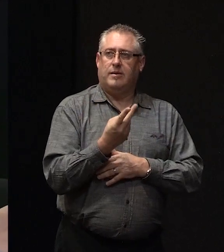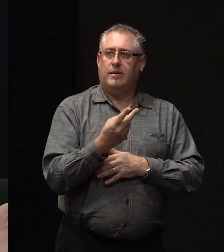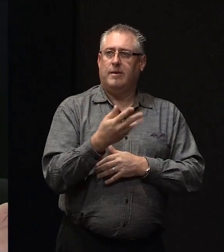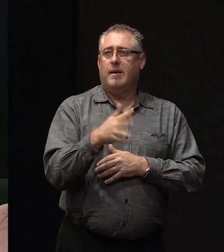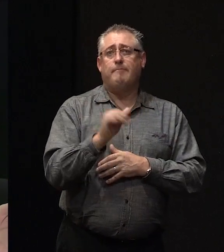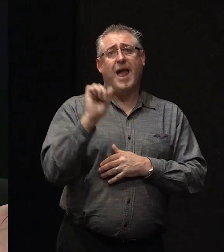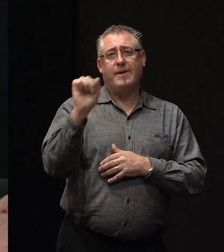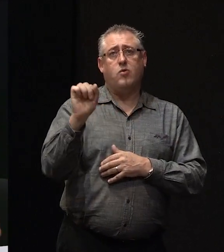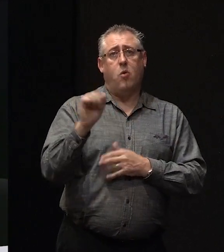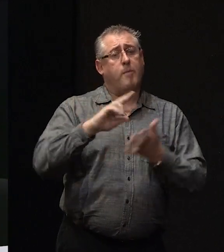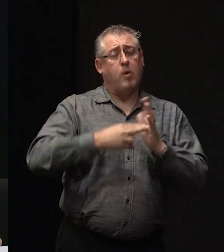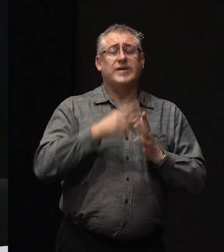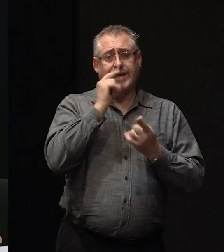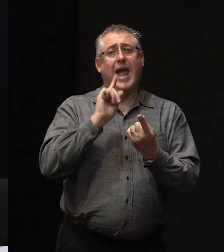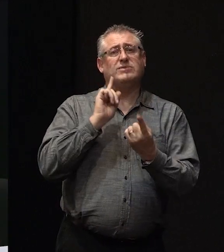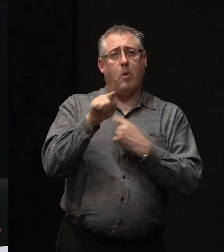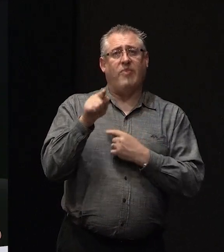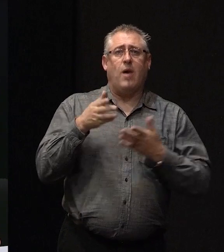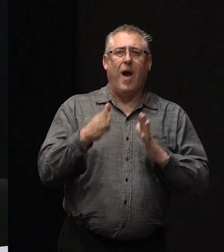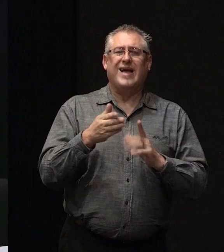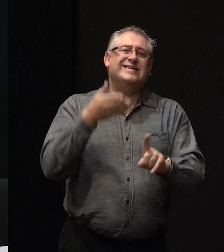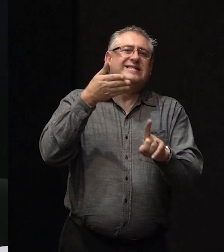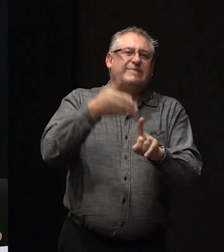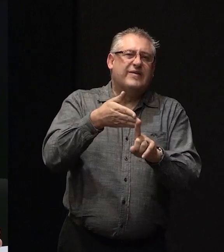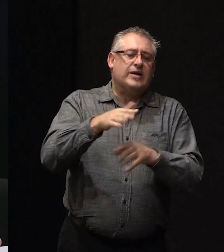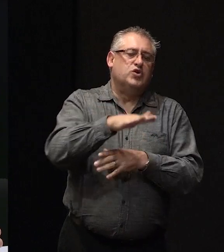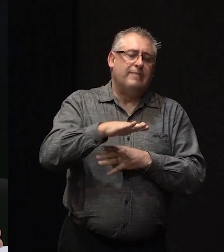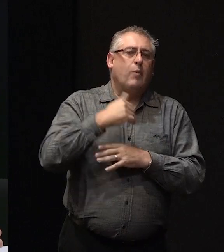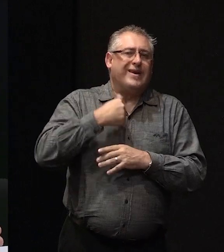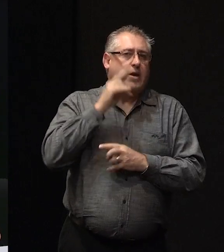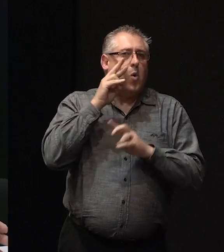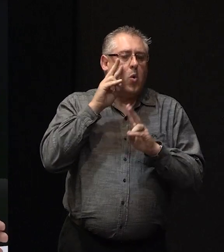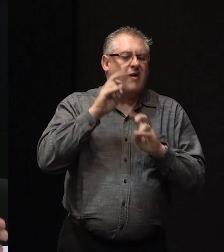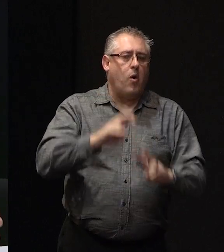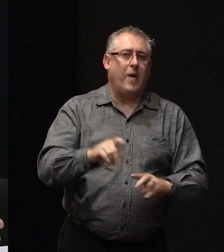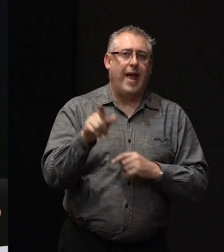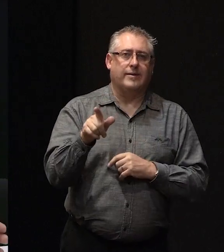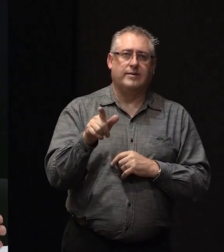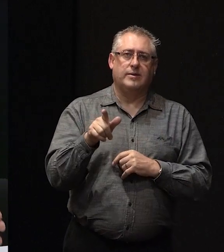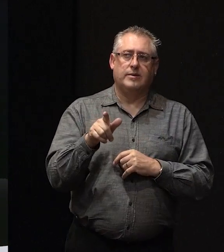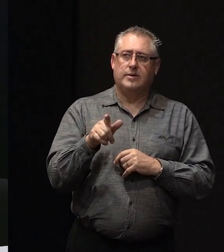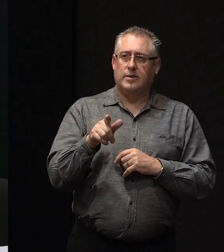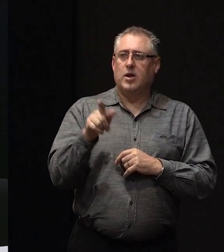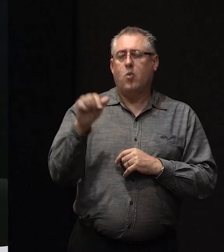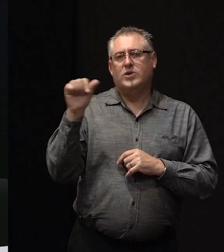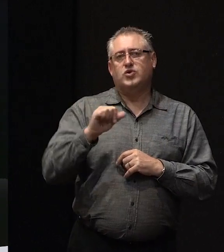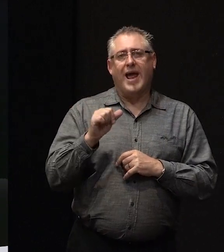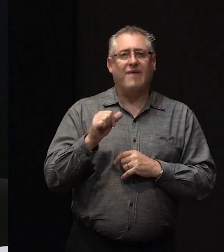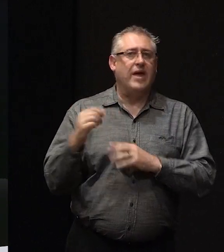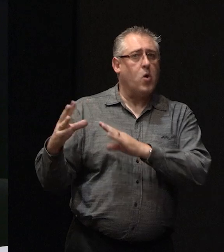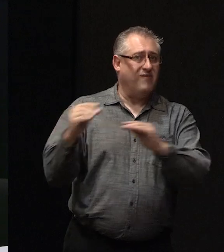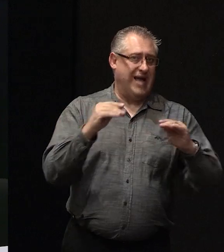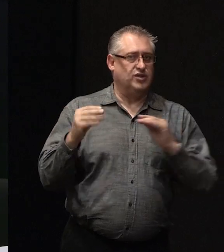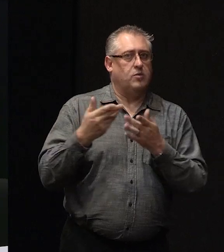does respond in that way. So I think it's a specific circumstance we'd need to look at. think you should, once we're at that stage, we should have that conversation. And if